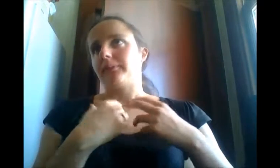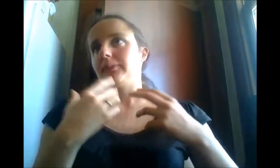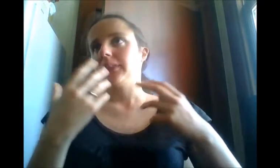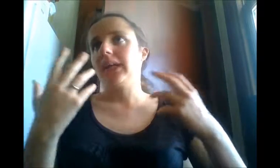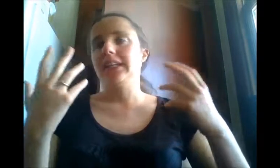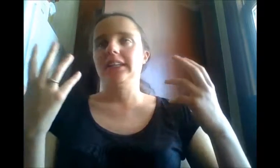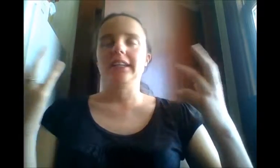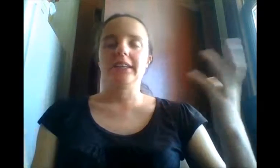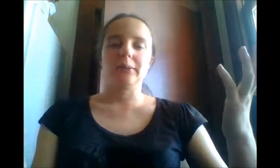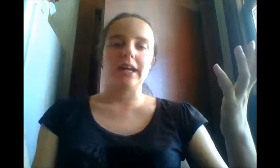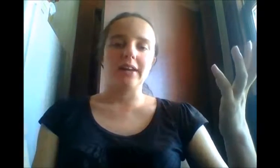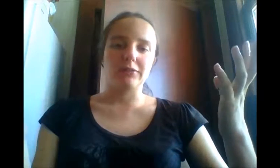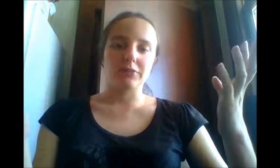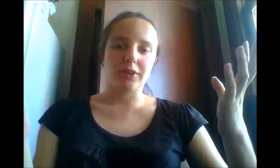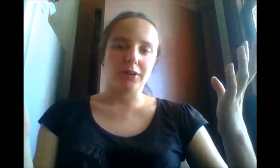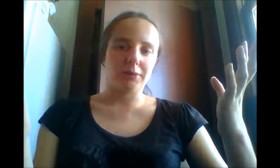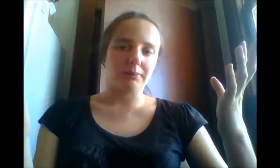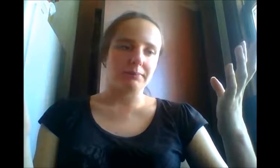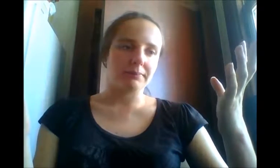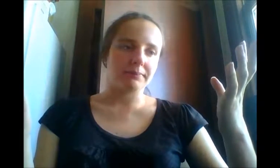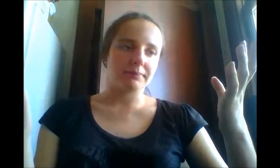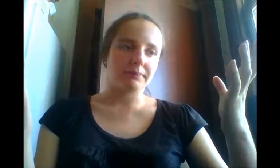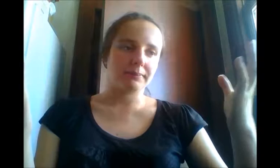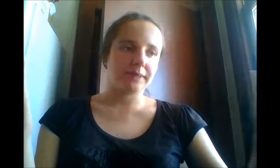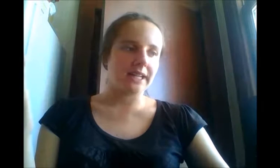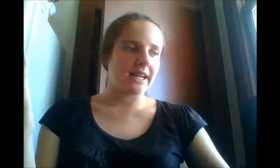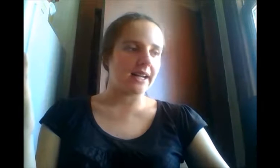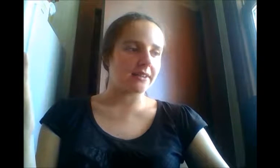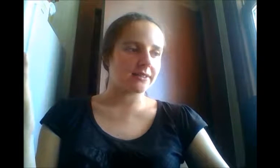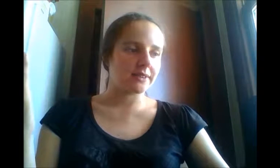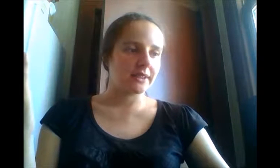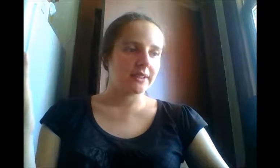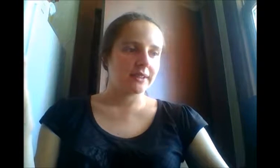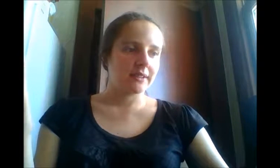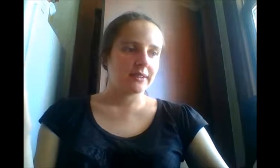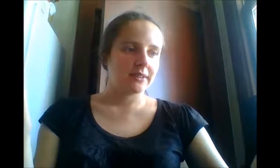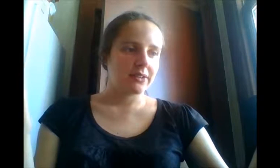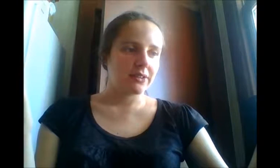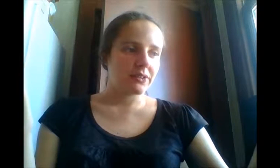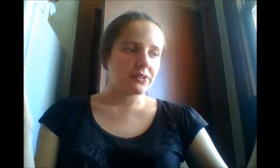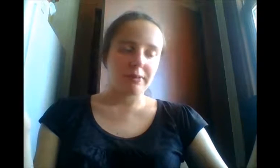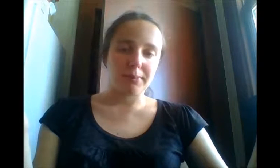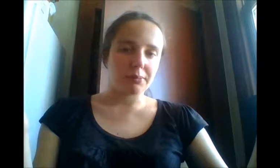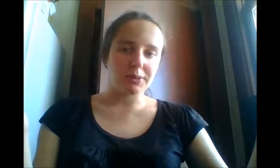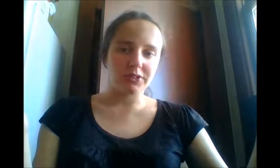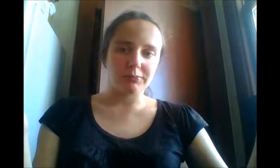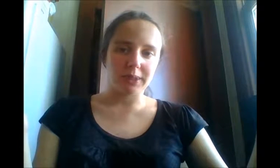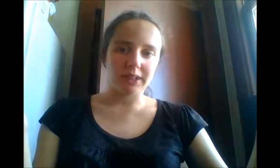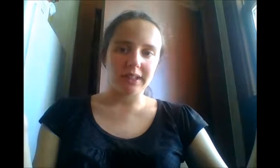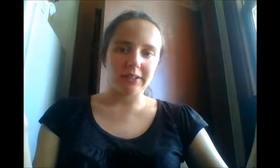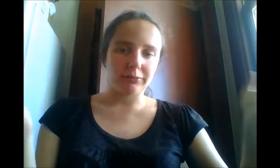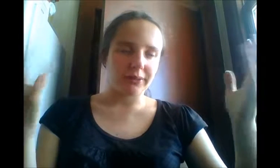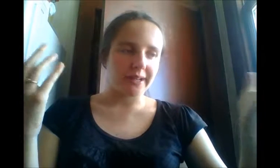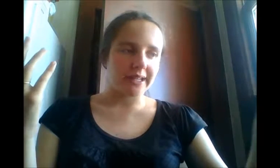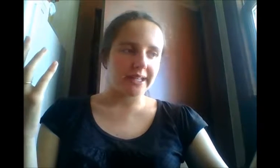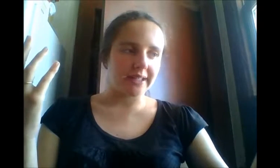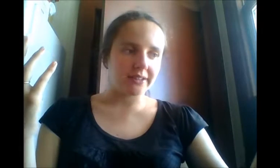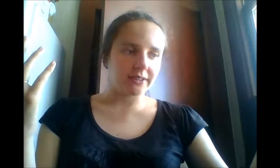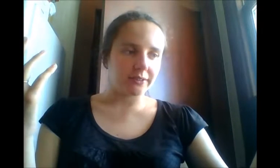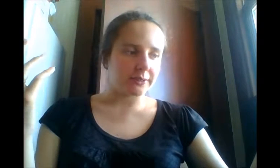I can get away from some moments of my life with art, you know, that